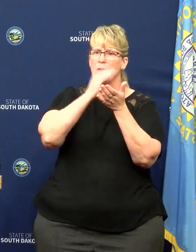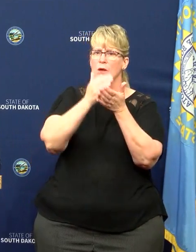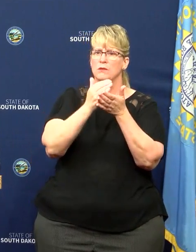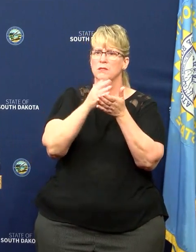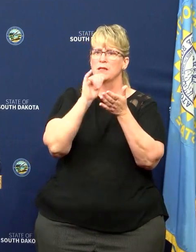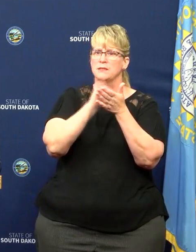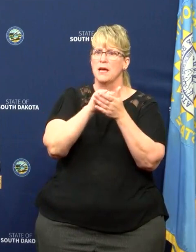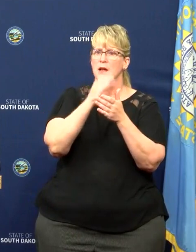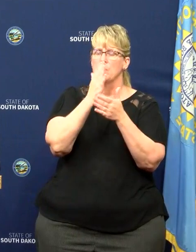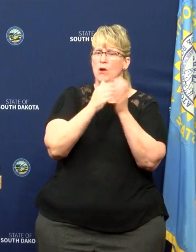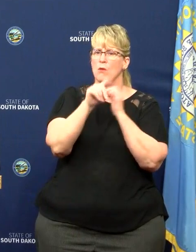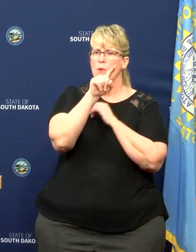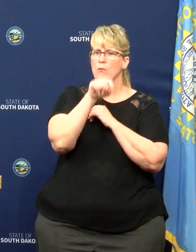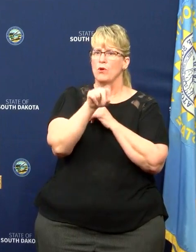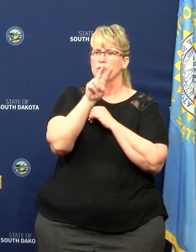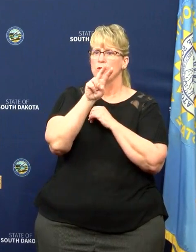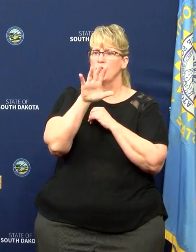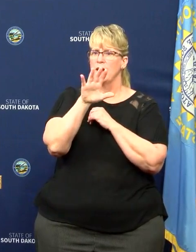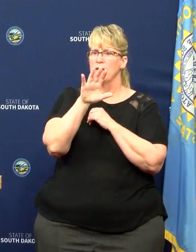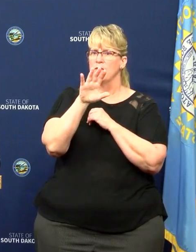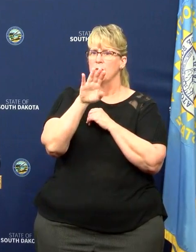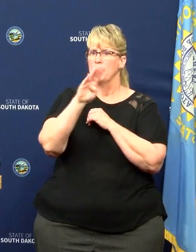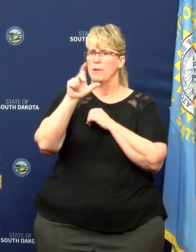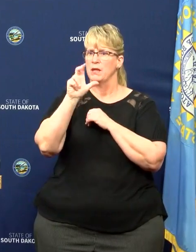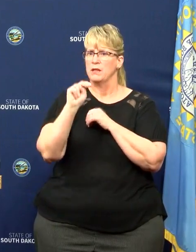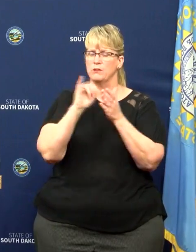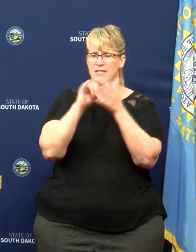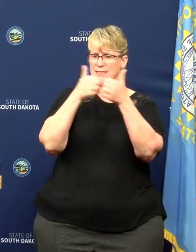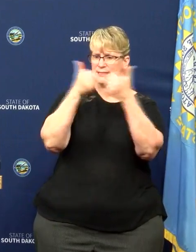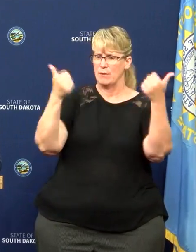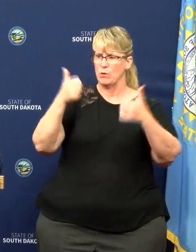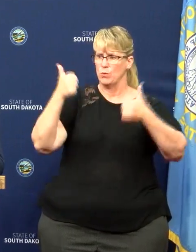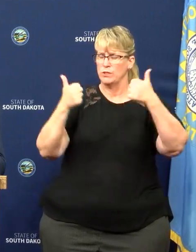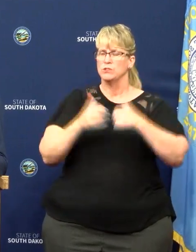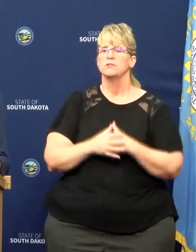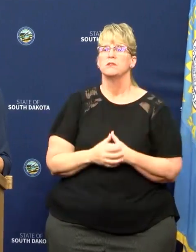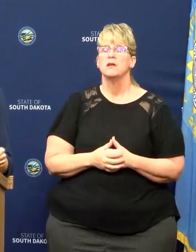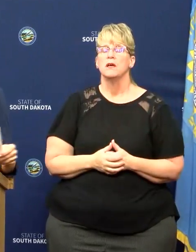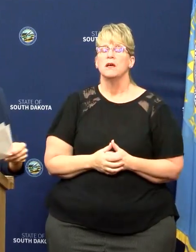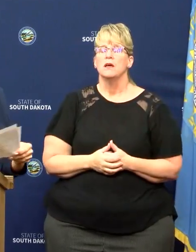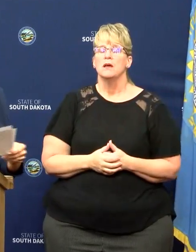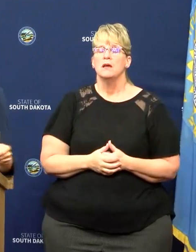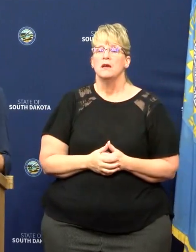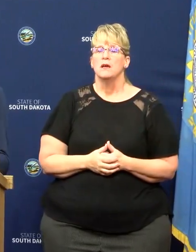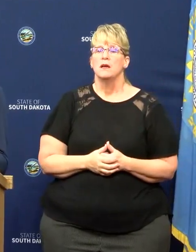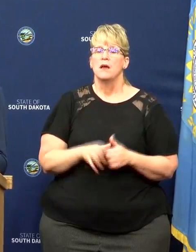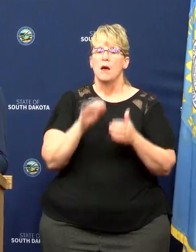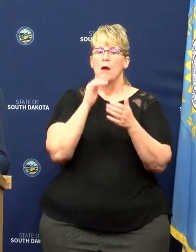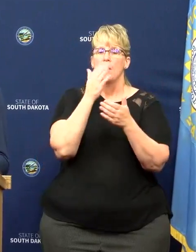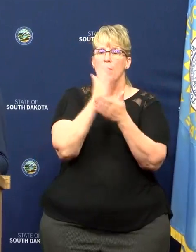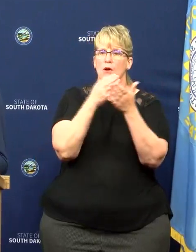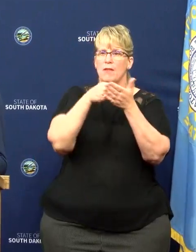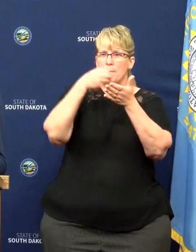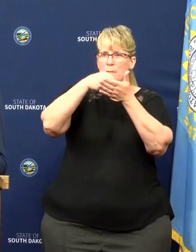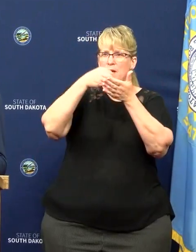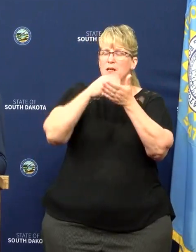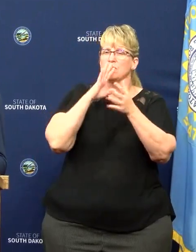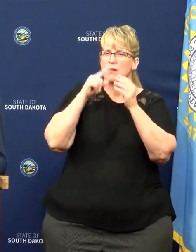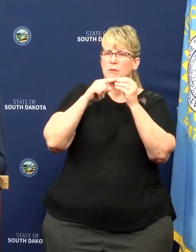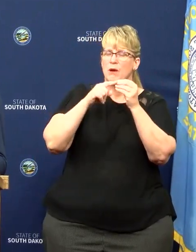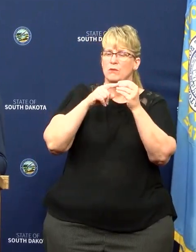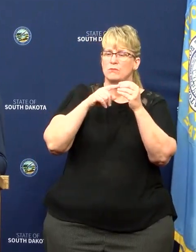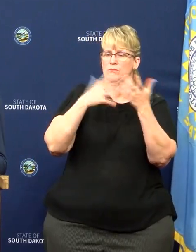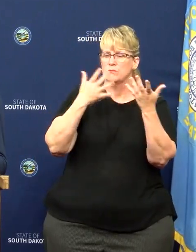.25 billion that's data group event, or is that separate? Yes, it is a part, it was part of the revenue that I talked about,